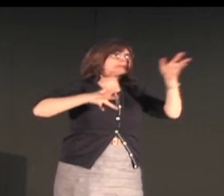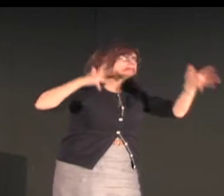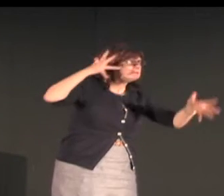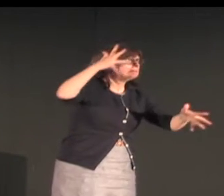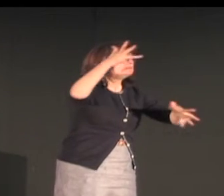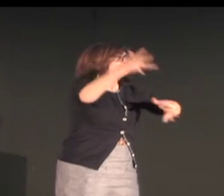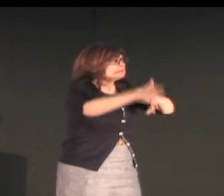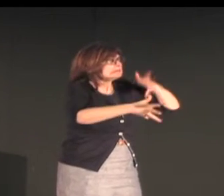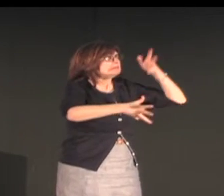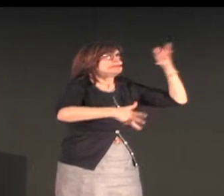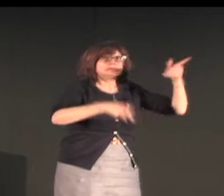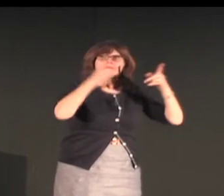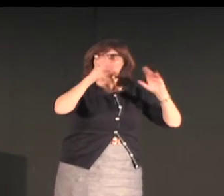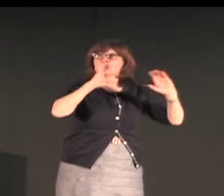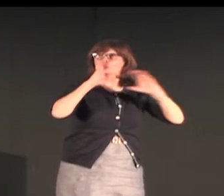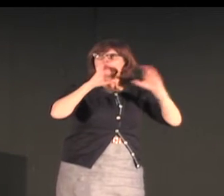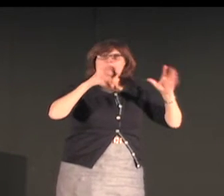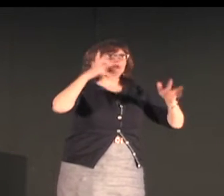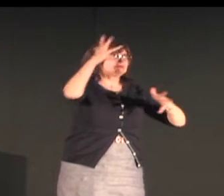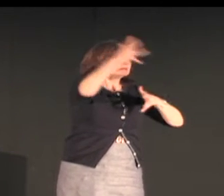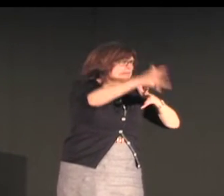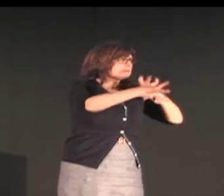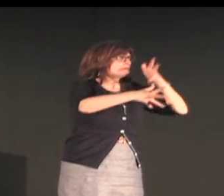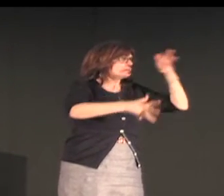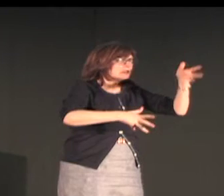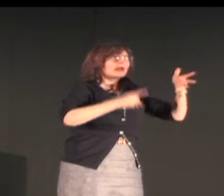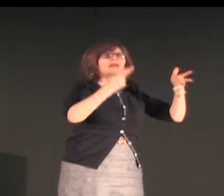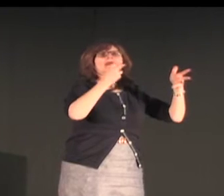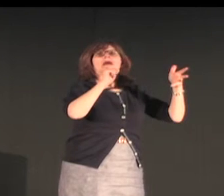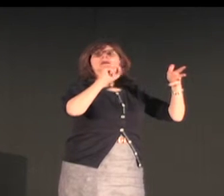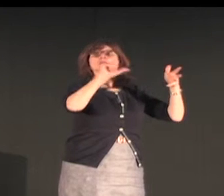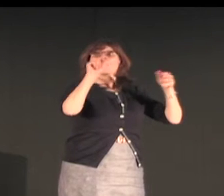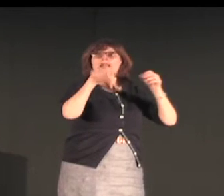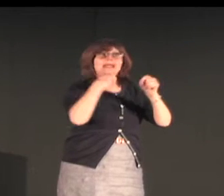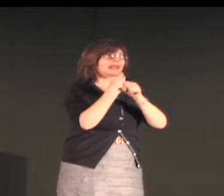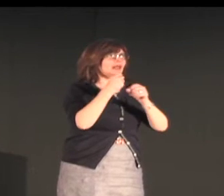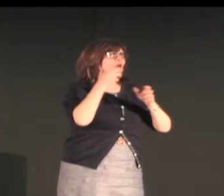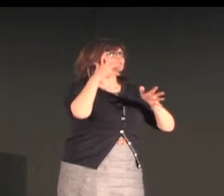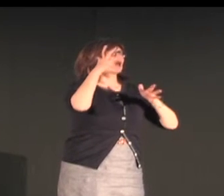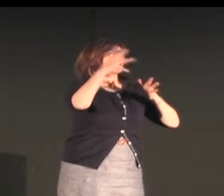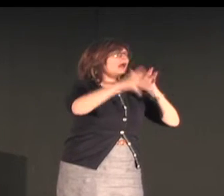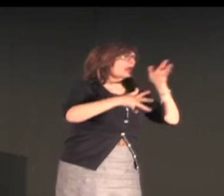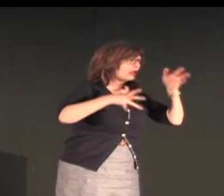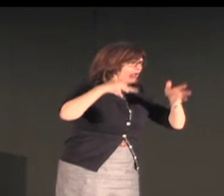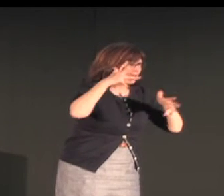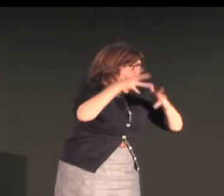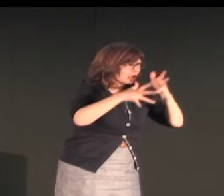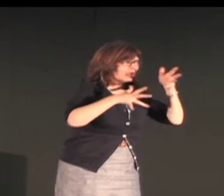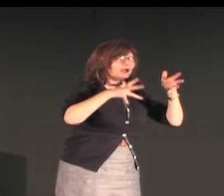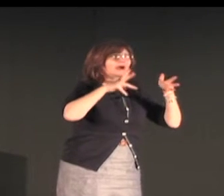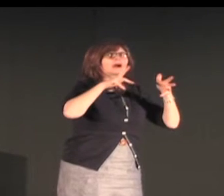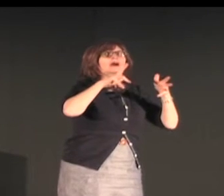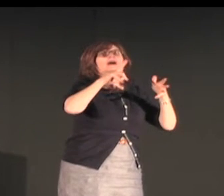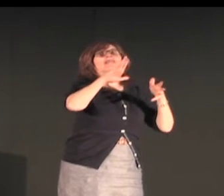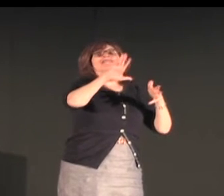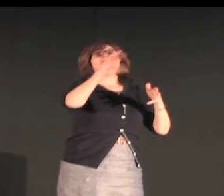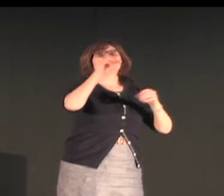so from gesture we see gestures move in as little or as few as 20